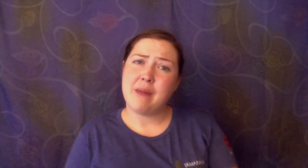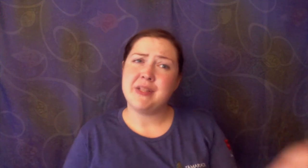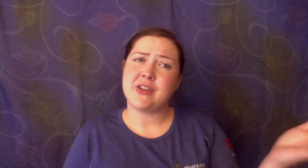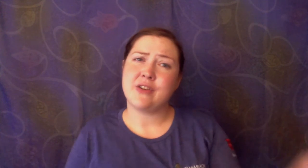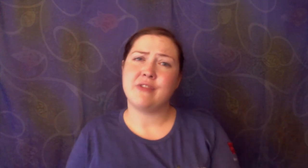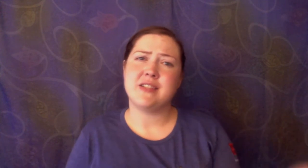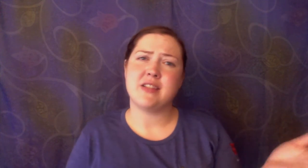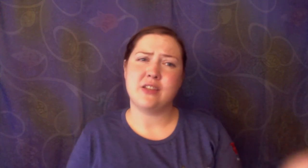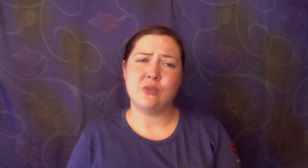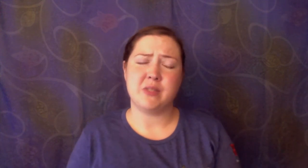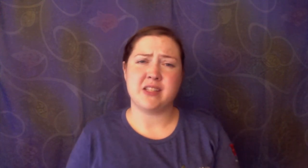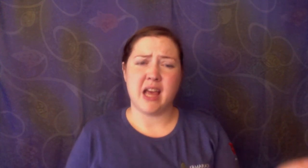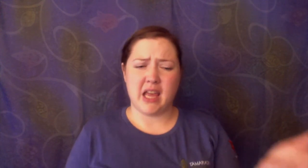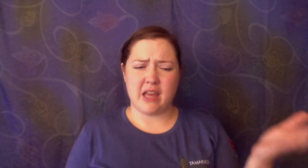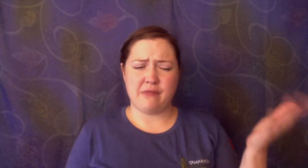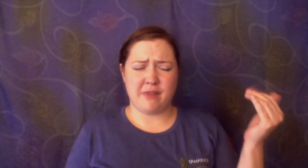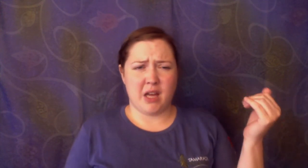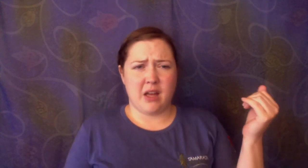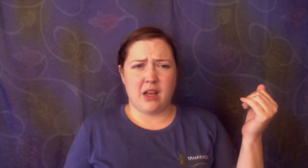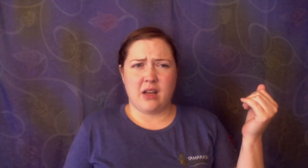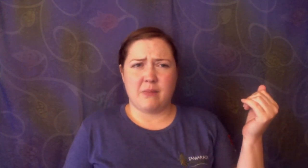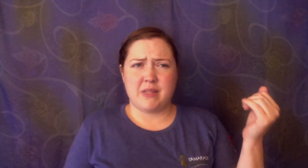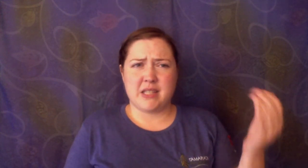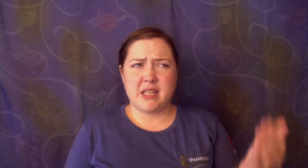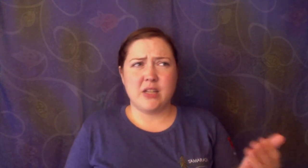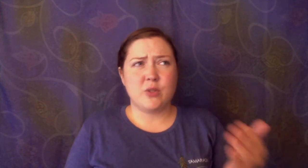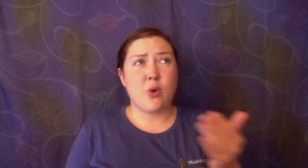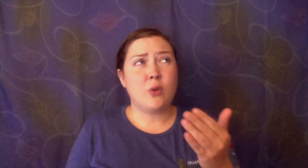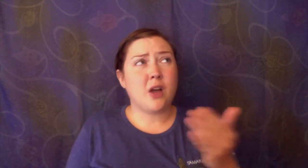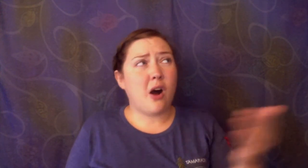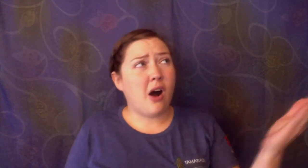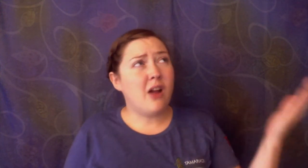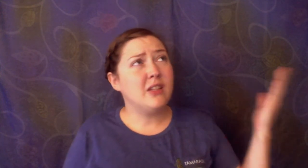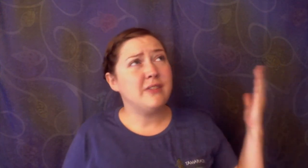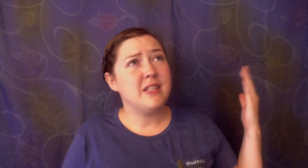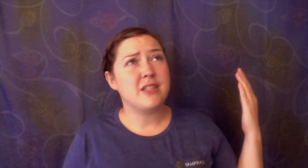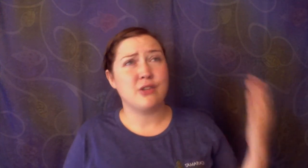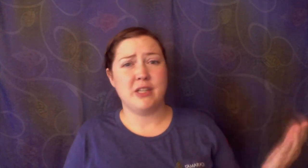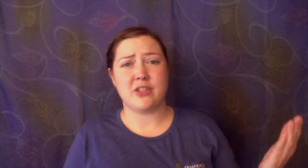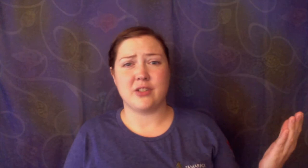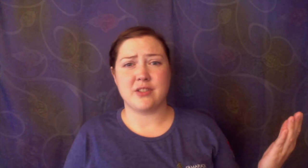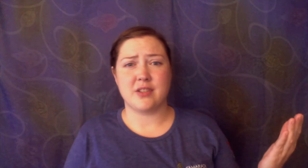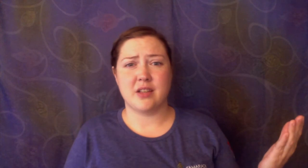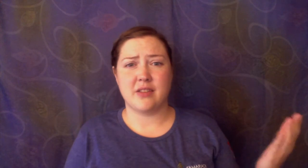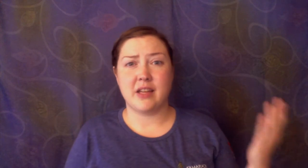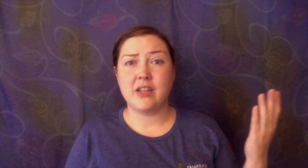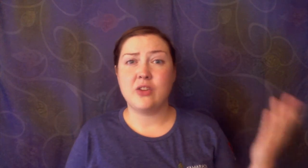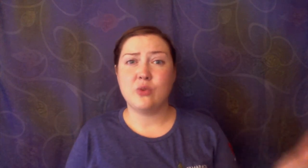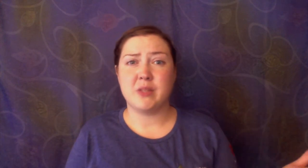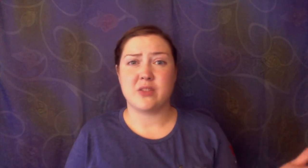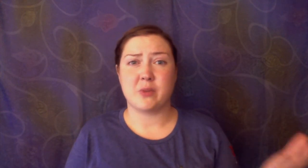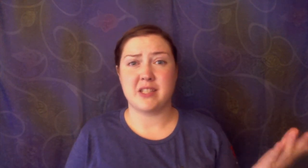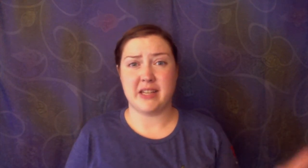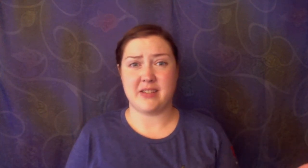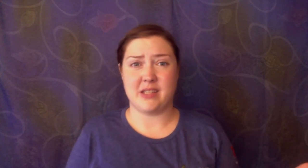to her friends the humans if mosquito told all of these creatures that humans were the tastiest.